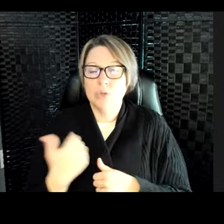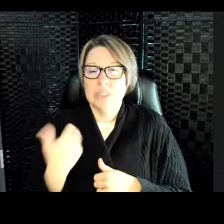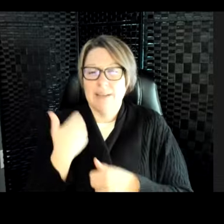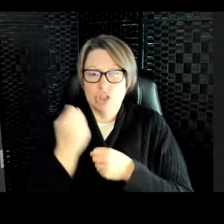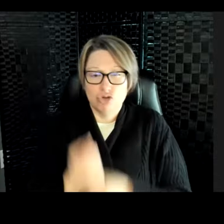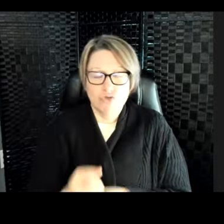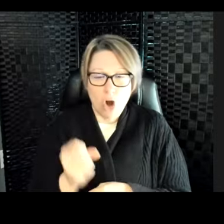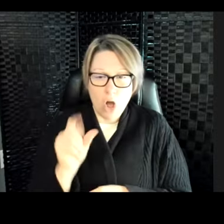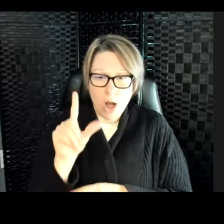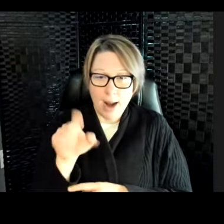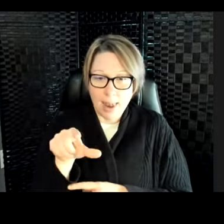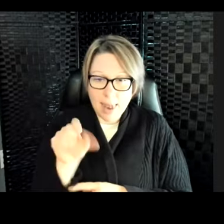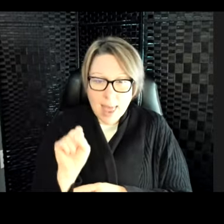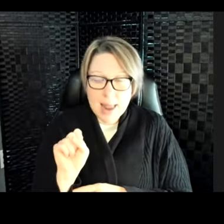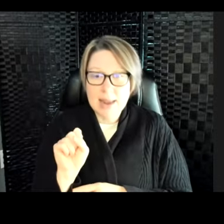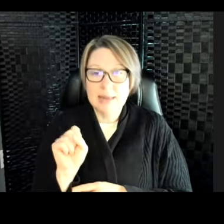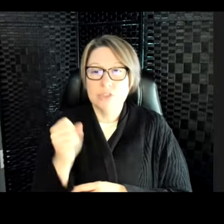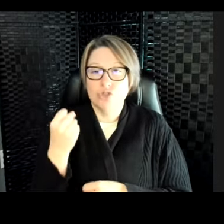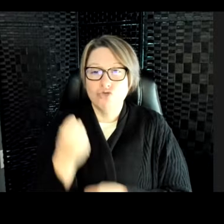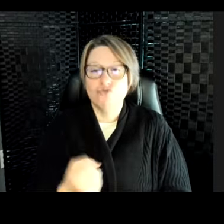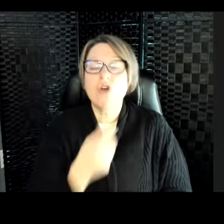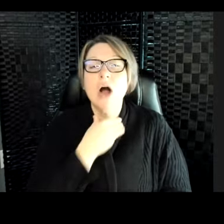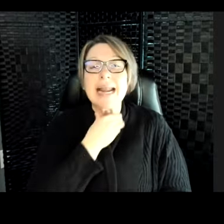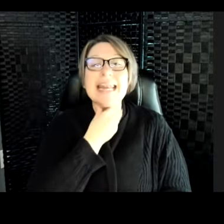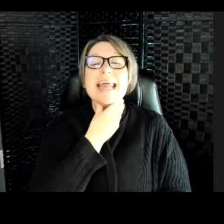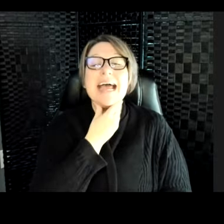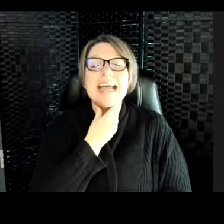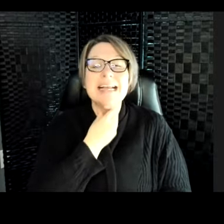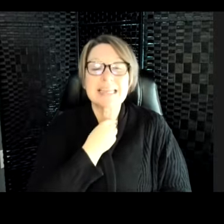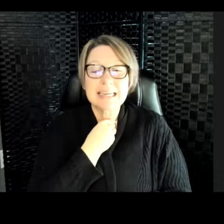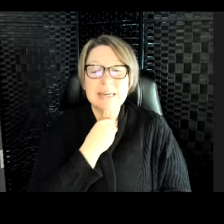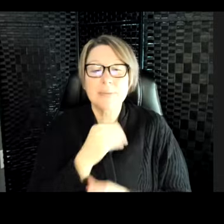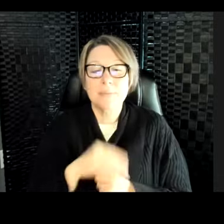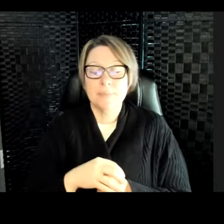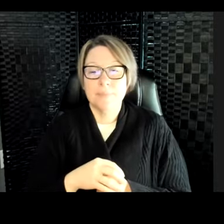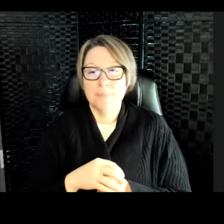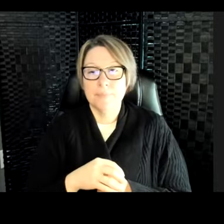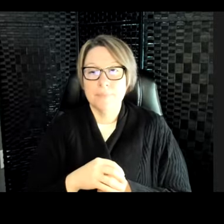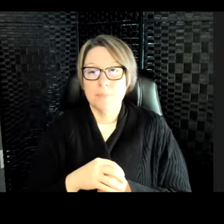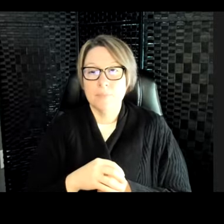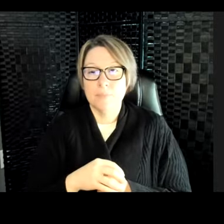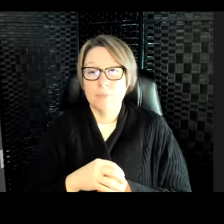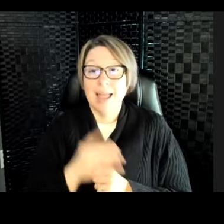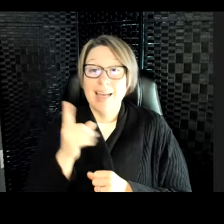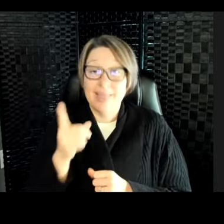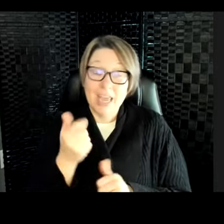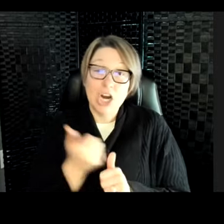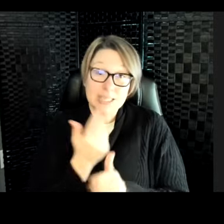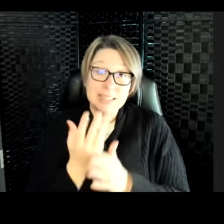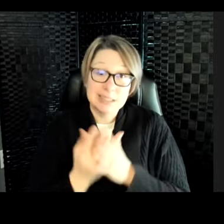and strong necks, and they are endangered because people